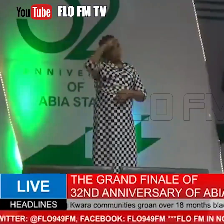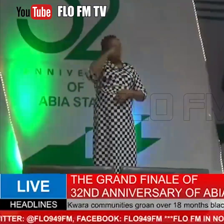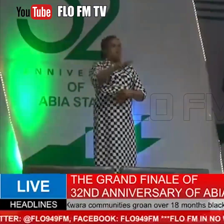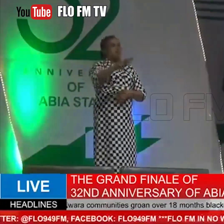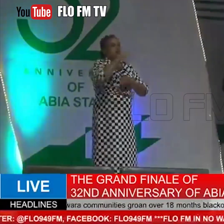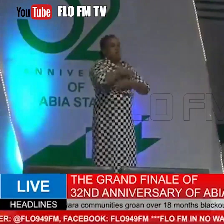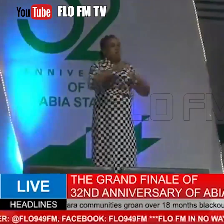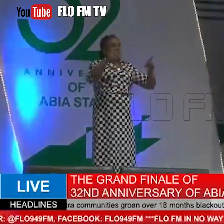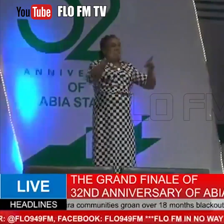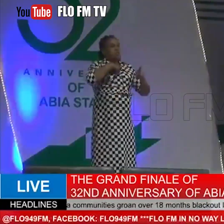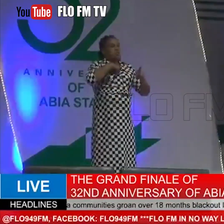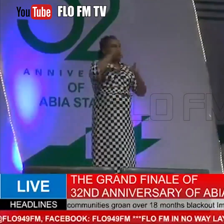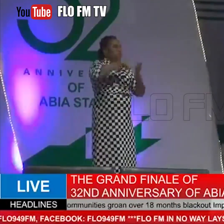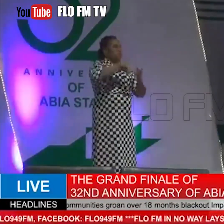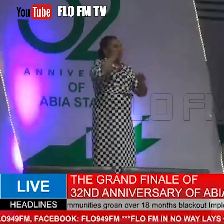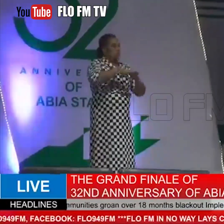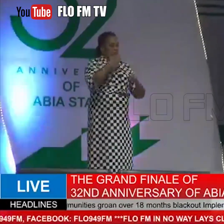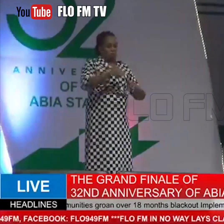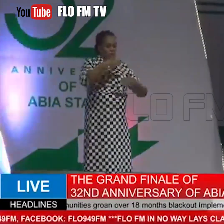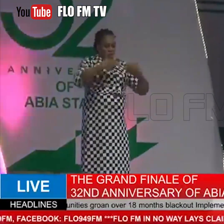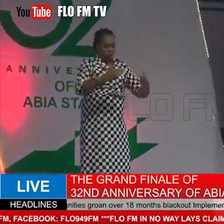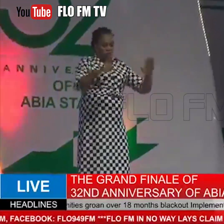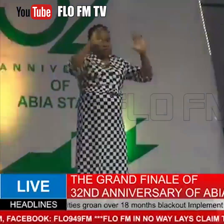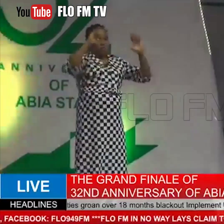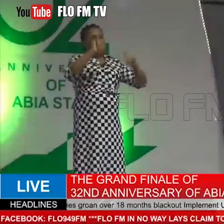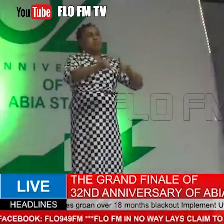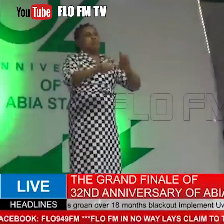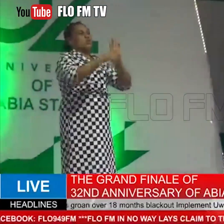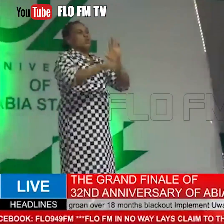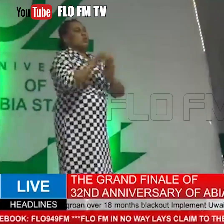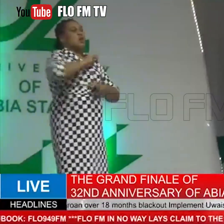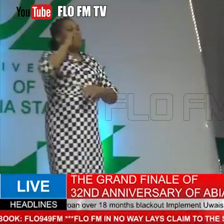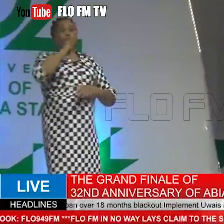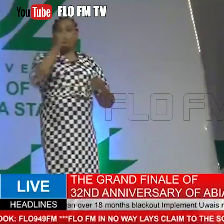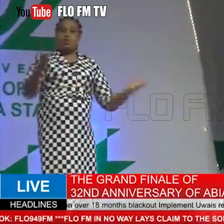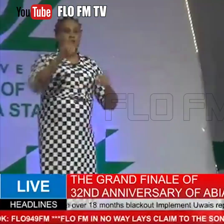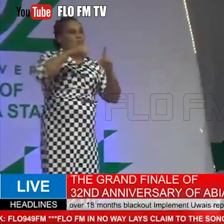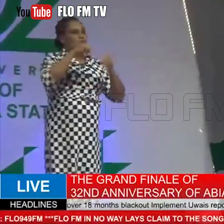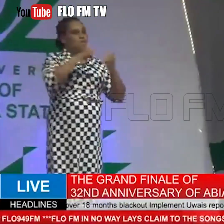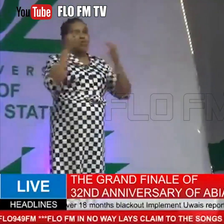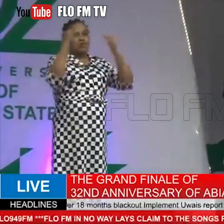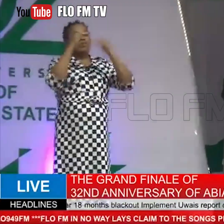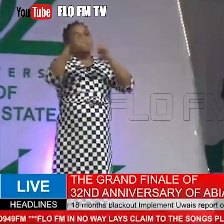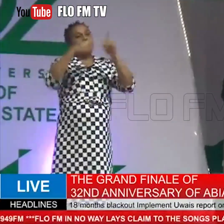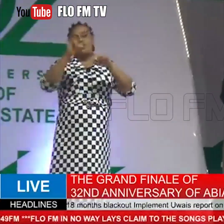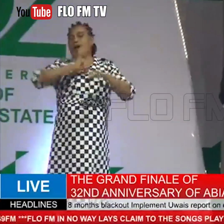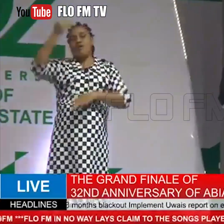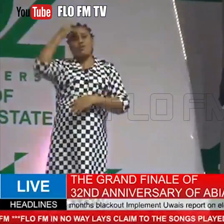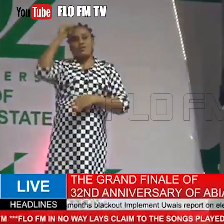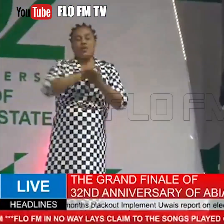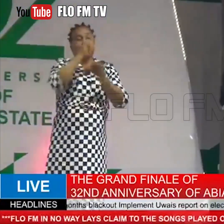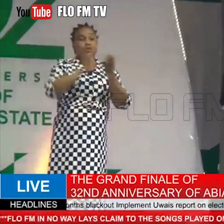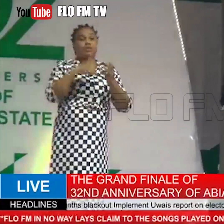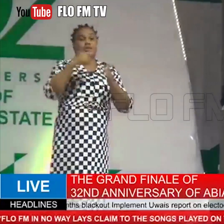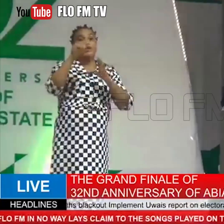Please permit me to stand on the existing protocol. I wasn't here when it was established, but I know that it is